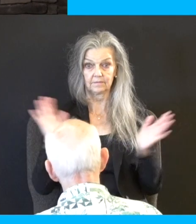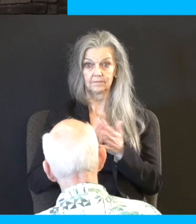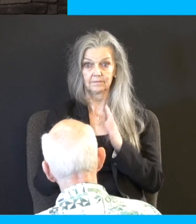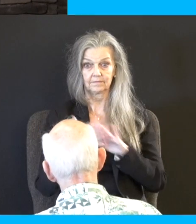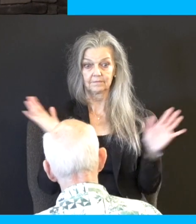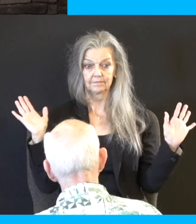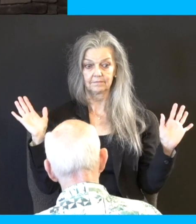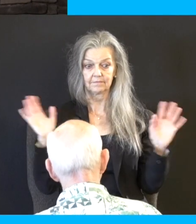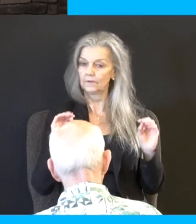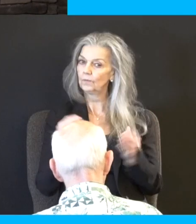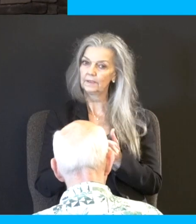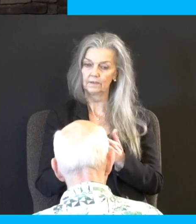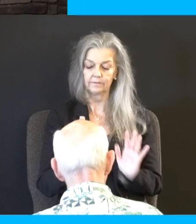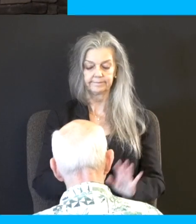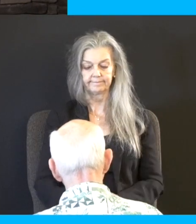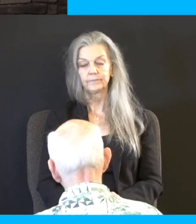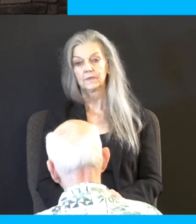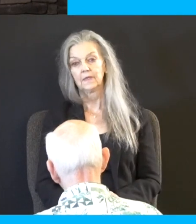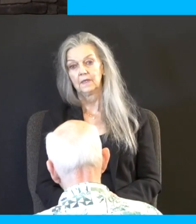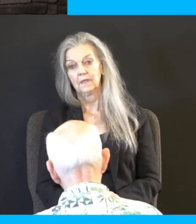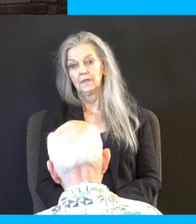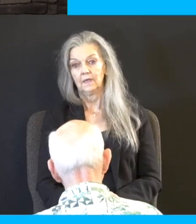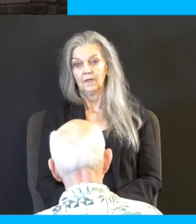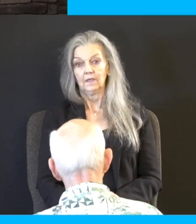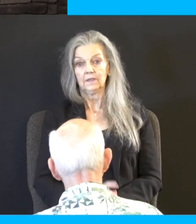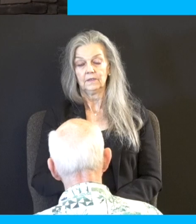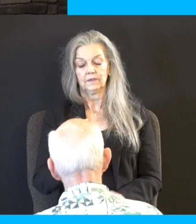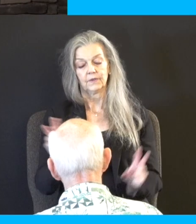money. So, if you need a campaign slogan, all three are go free.